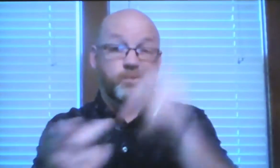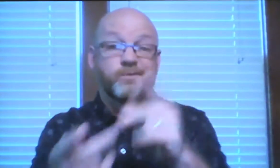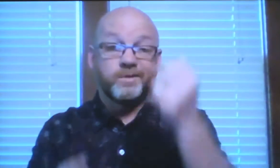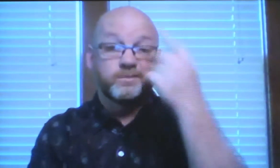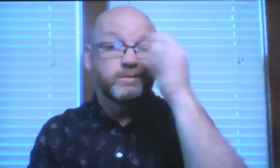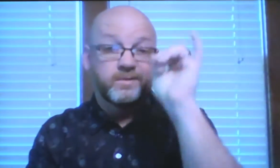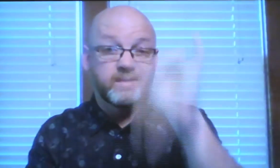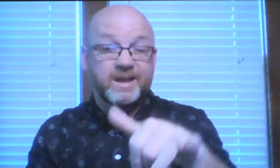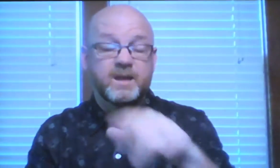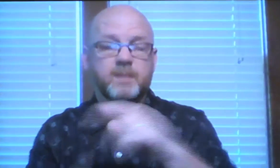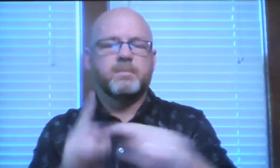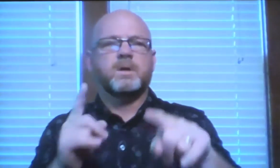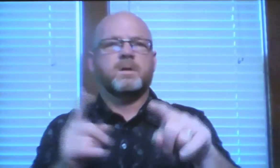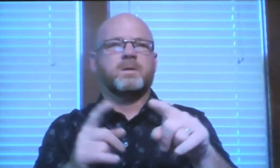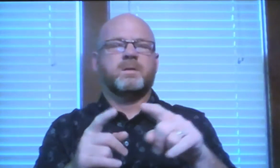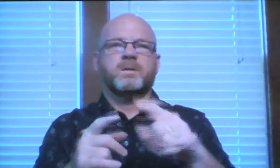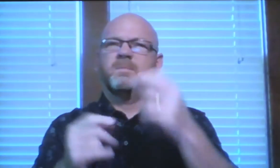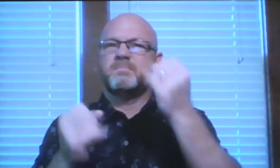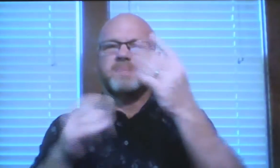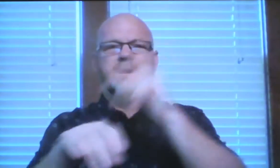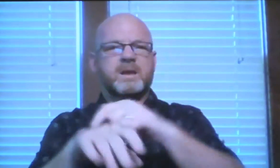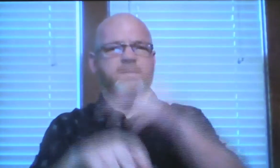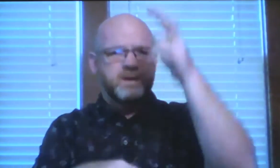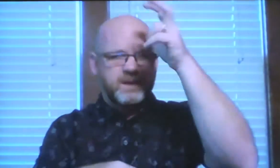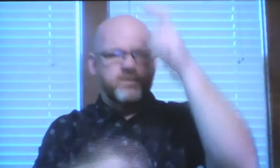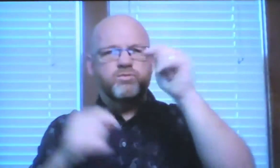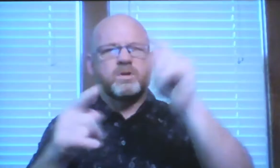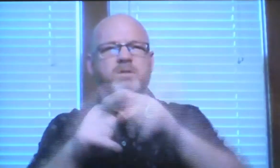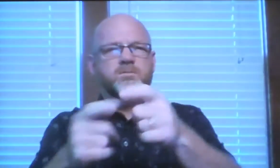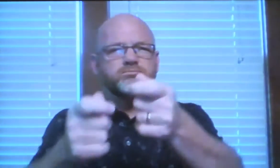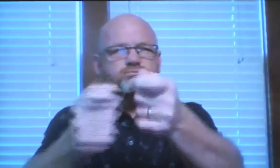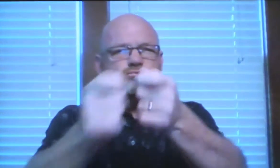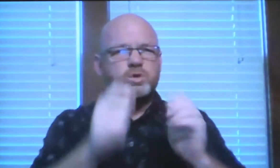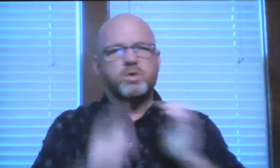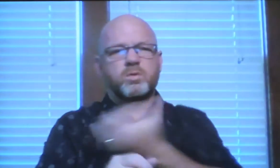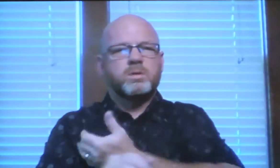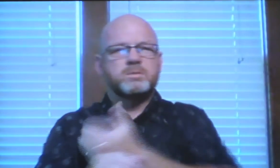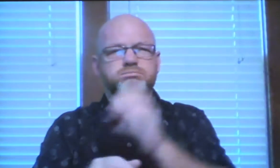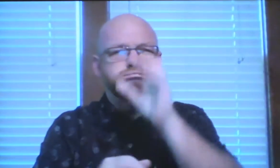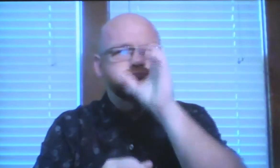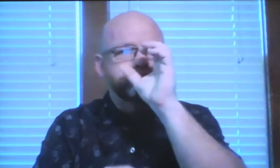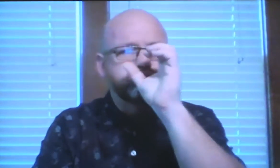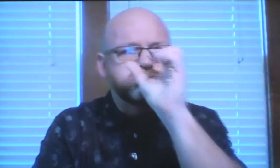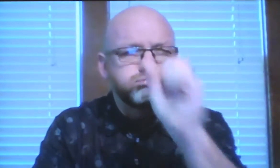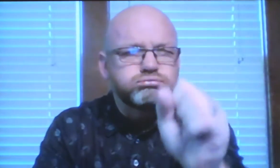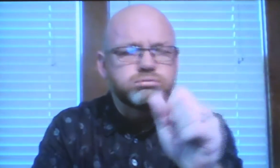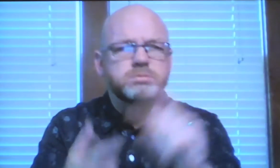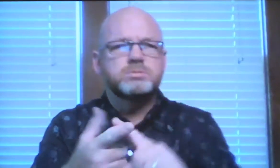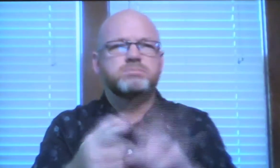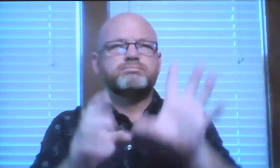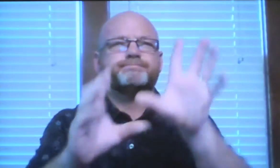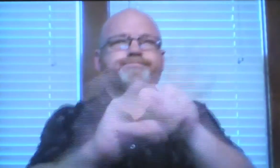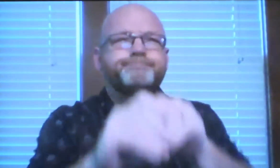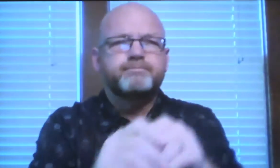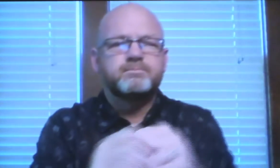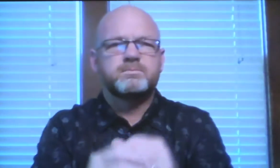involved in sin of course we're not perfect many times Satan tries to pull us right into a fascination